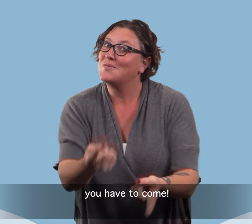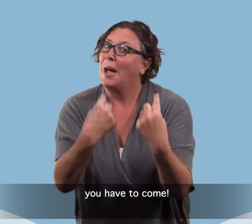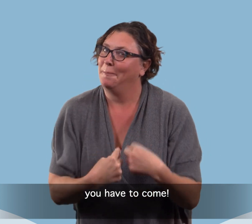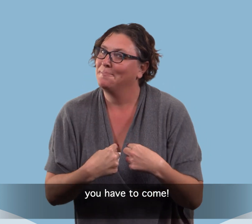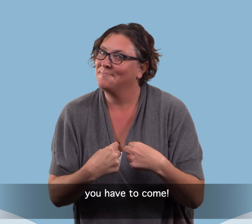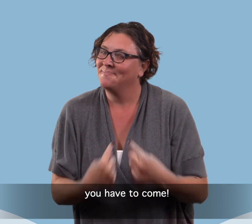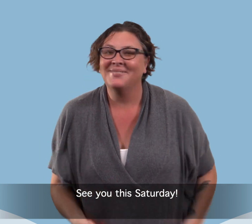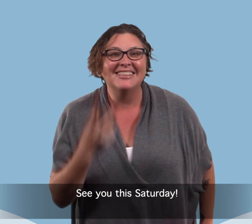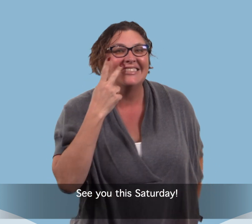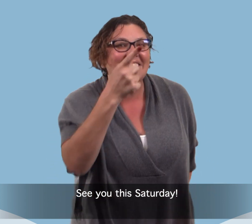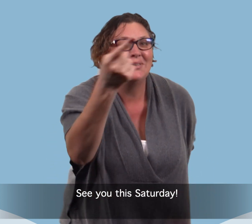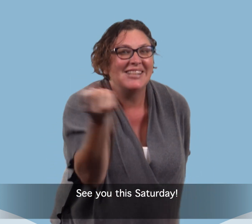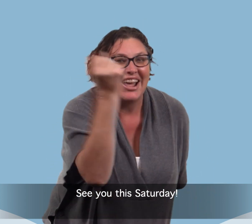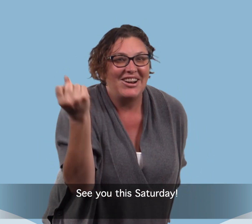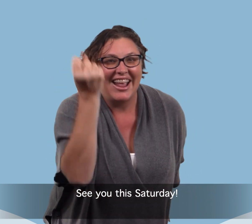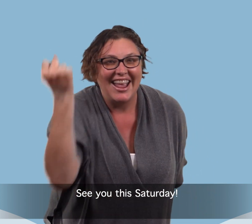So we'll see you this Saturday.